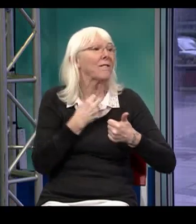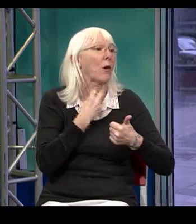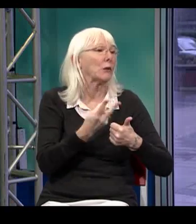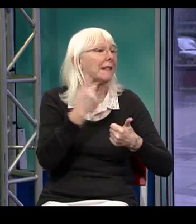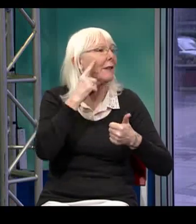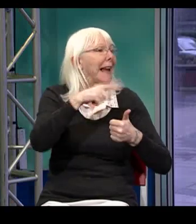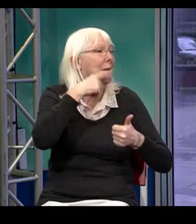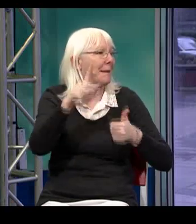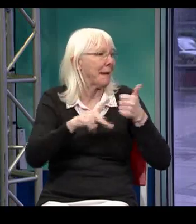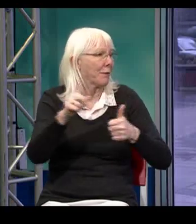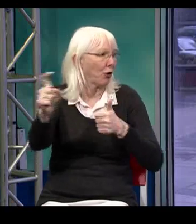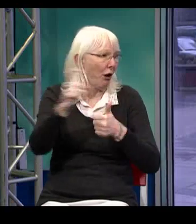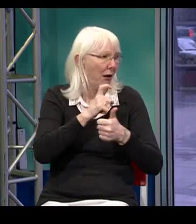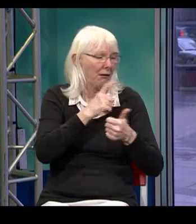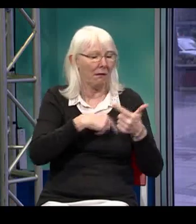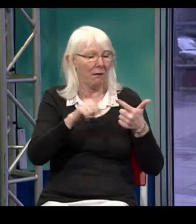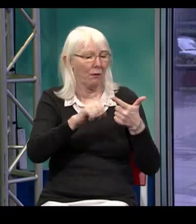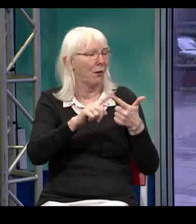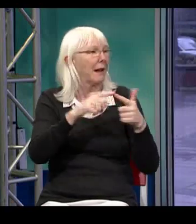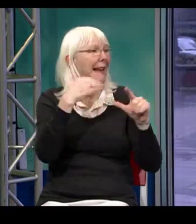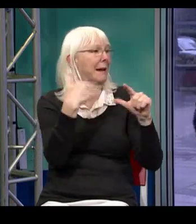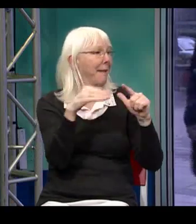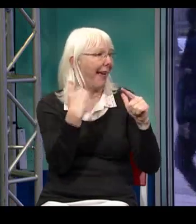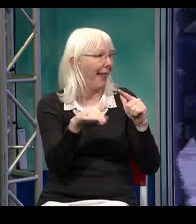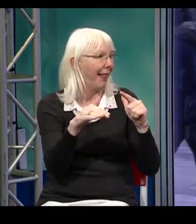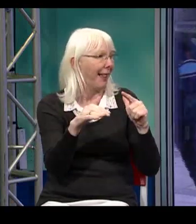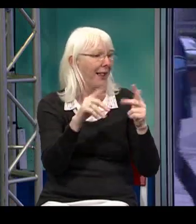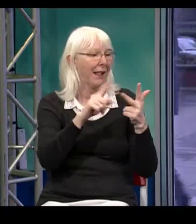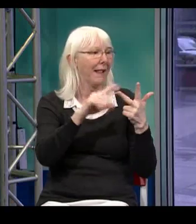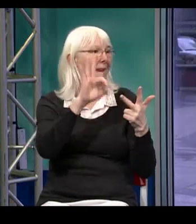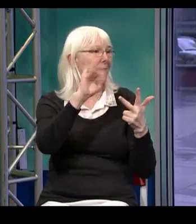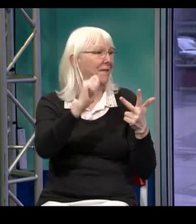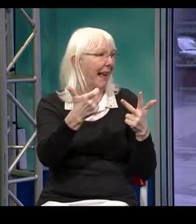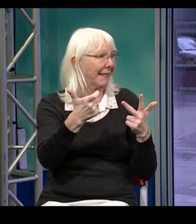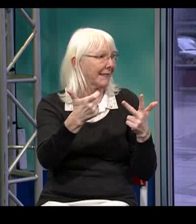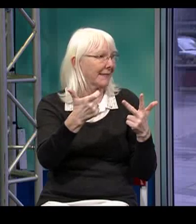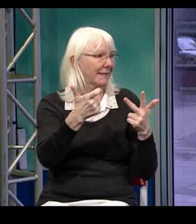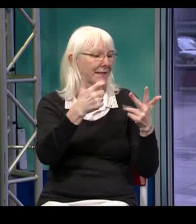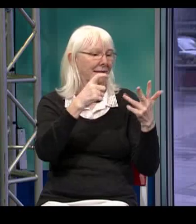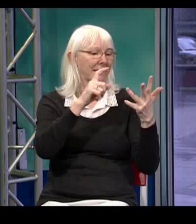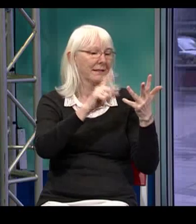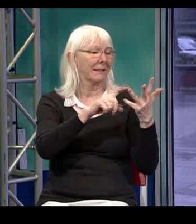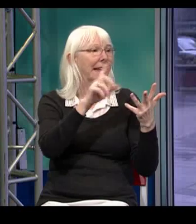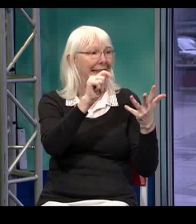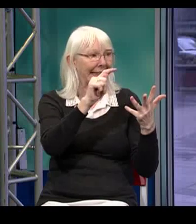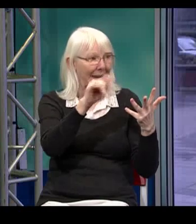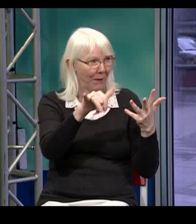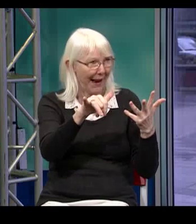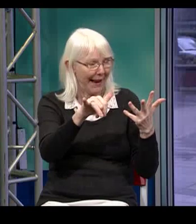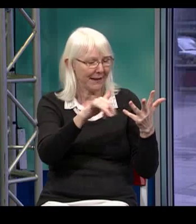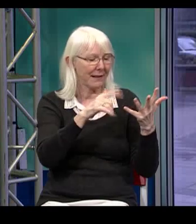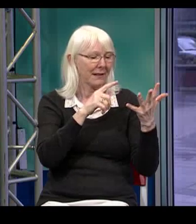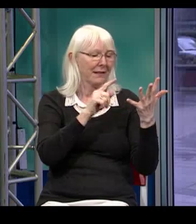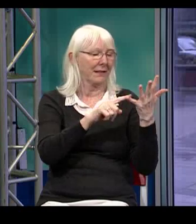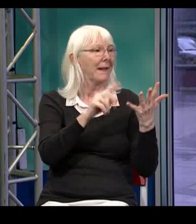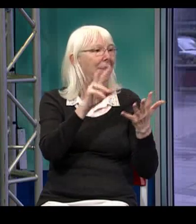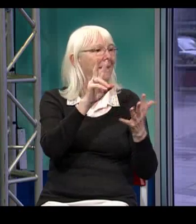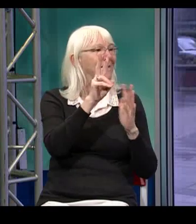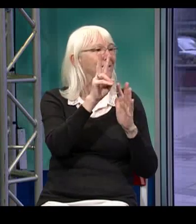dispatcher using the telephone. You can email us, fax. Use the telephone communication